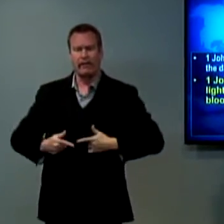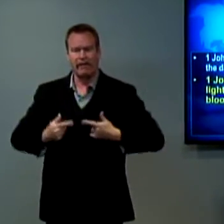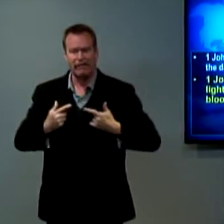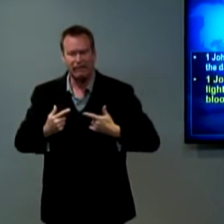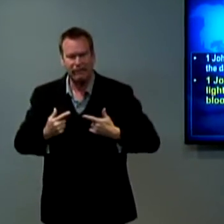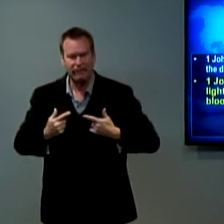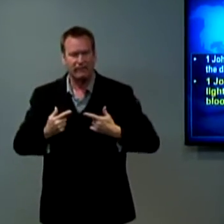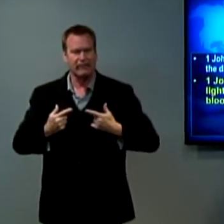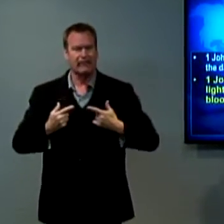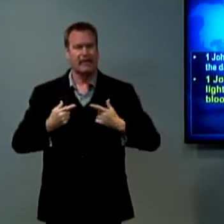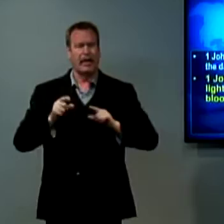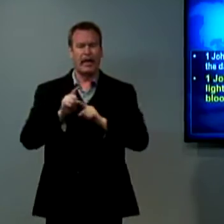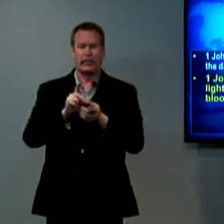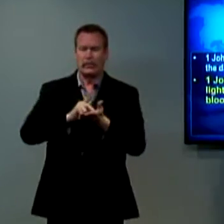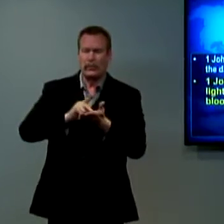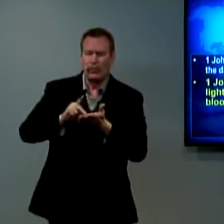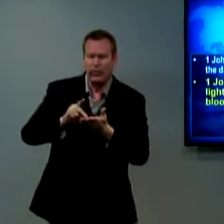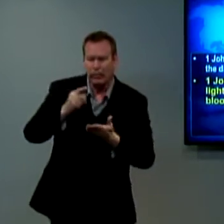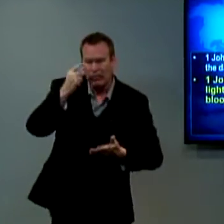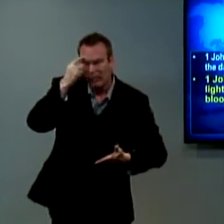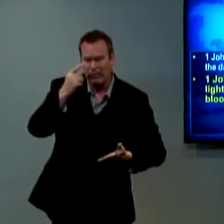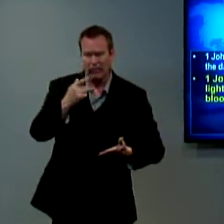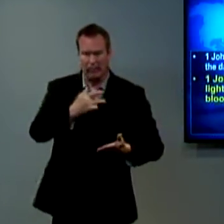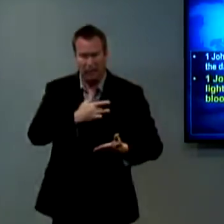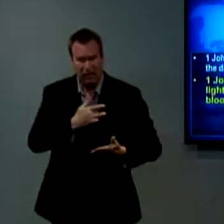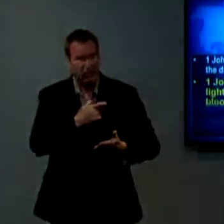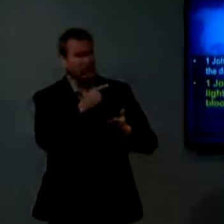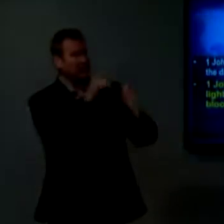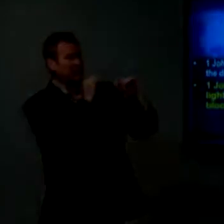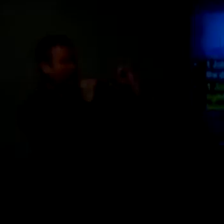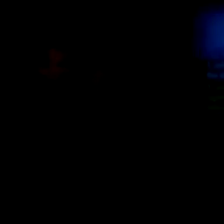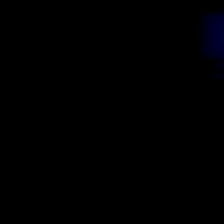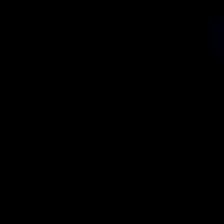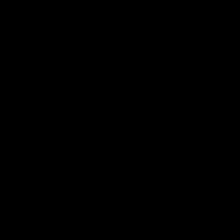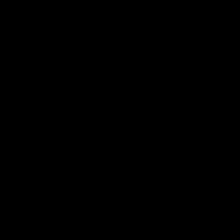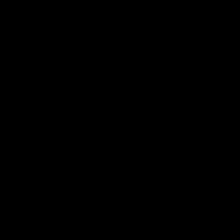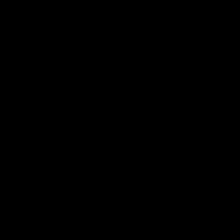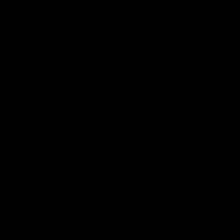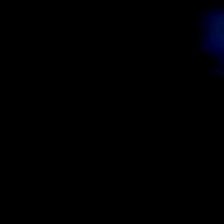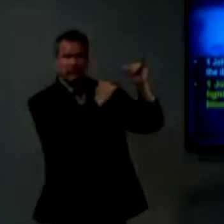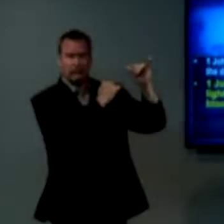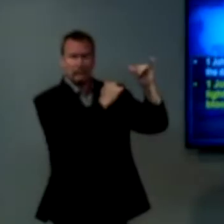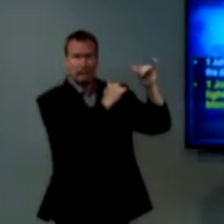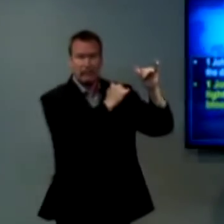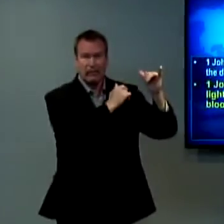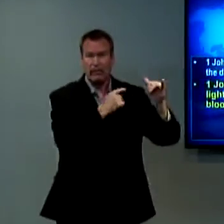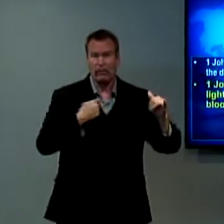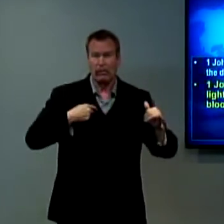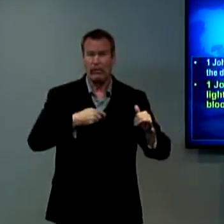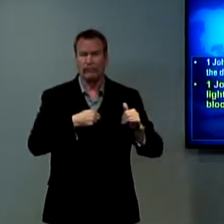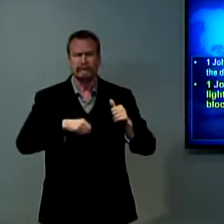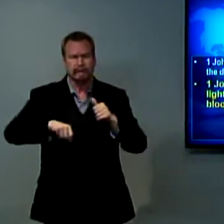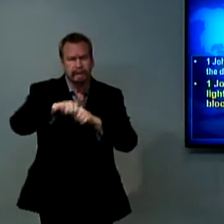We live a holy life. We live a pure life with pure thoughts and a pure heart. Just like Jesus Christ.